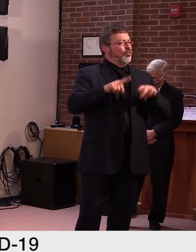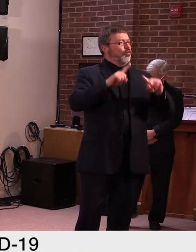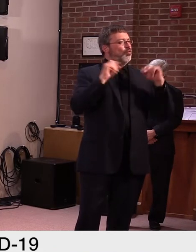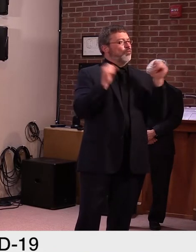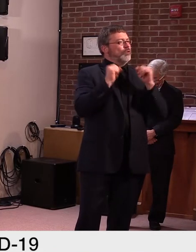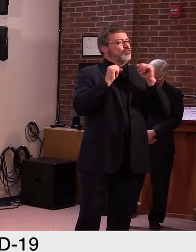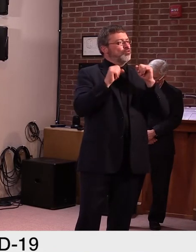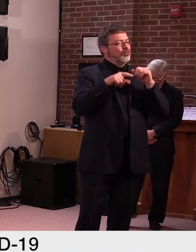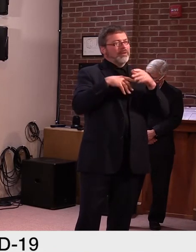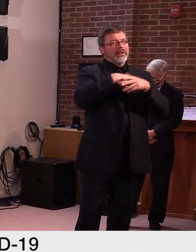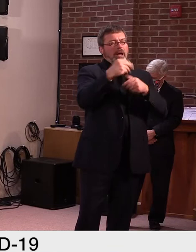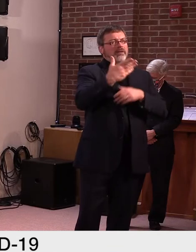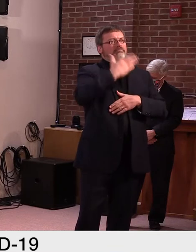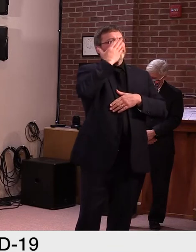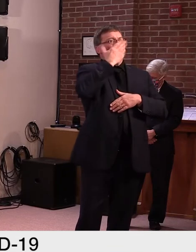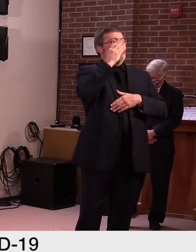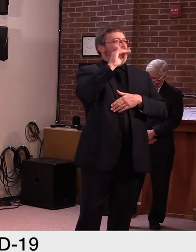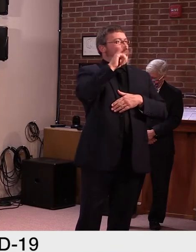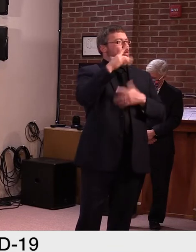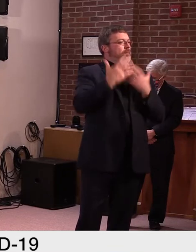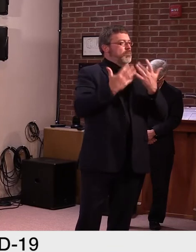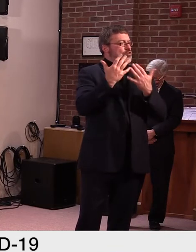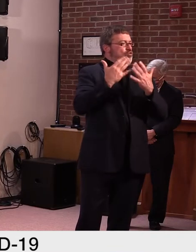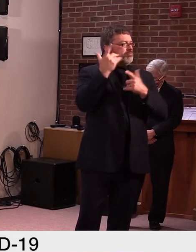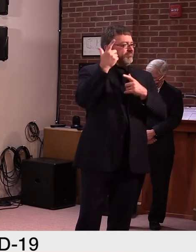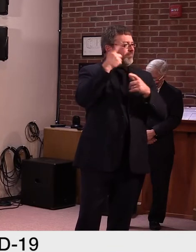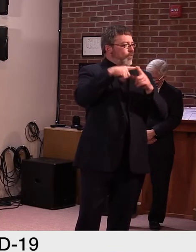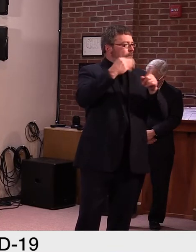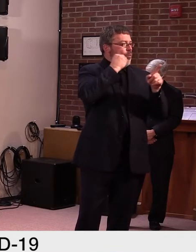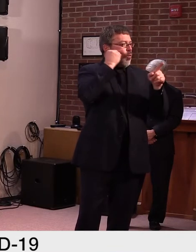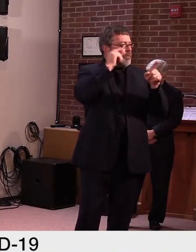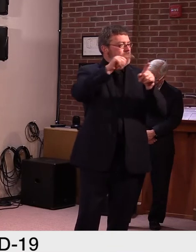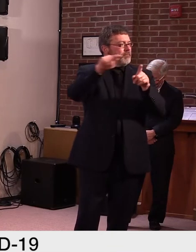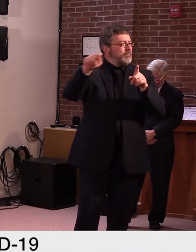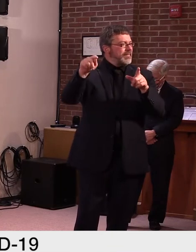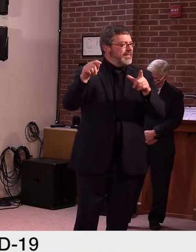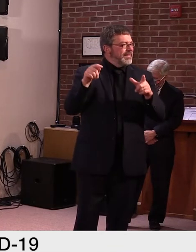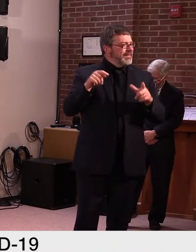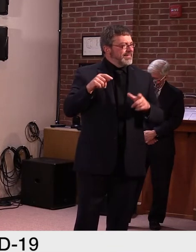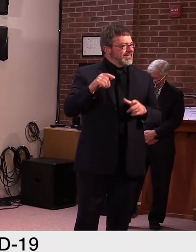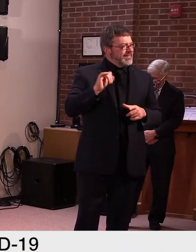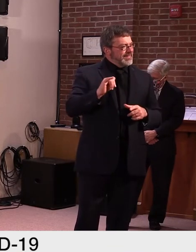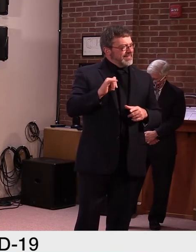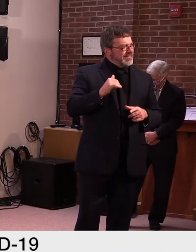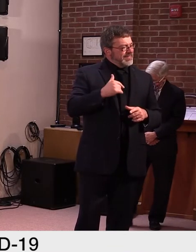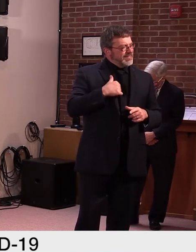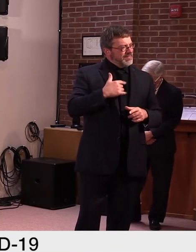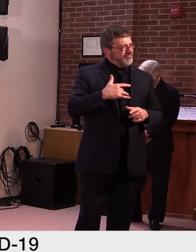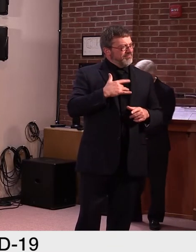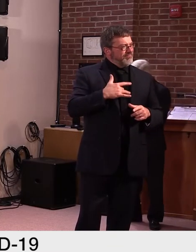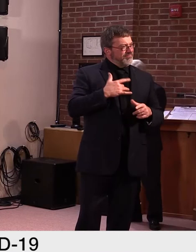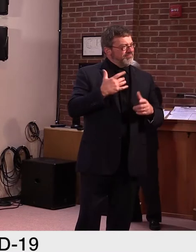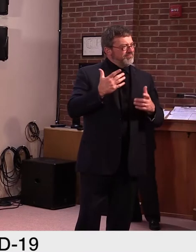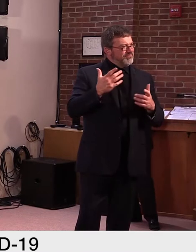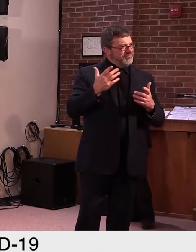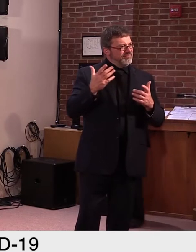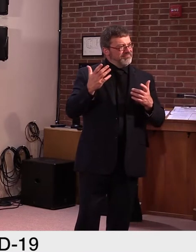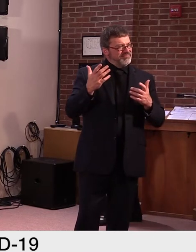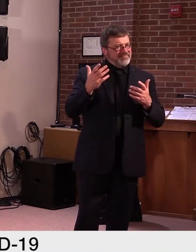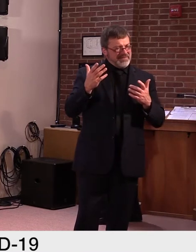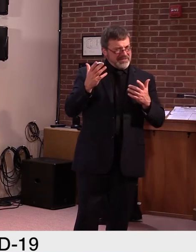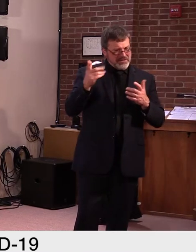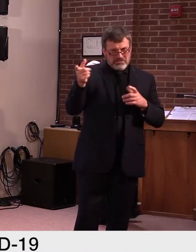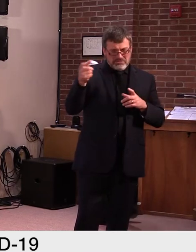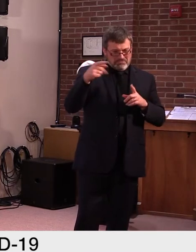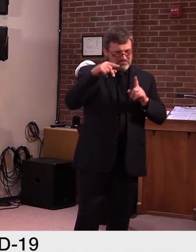is, and is this really settled science? I mean, I, I've heard people, you know, uh, say that,